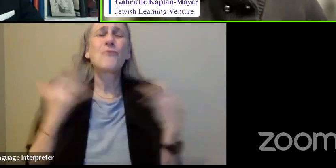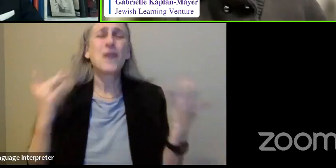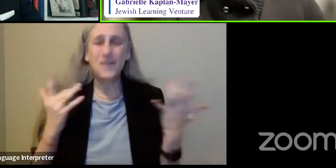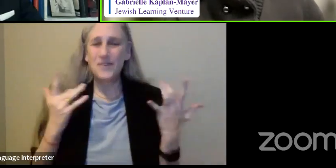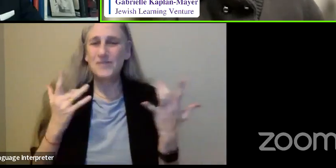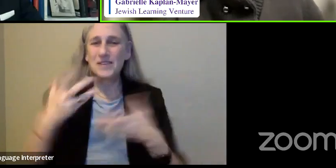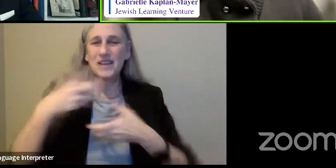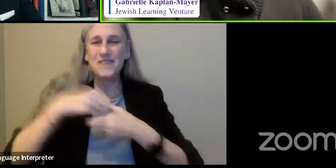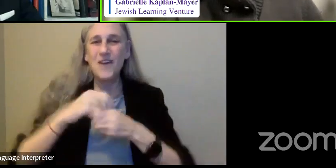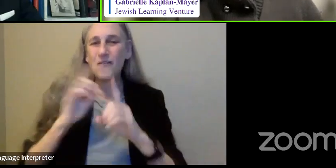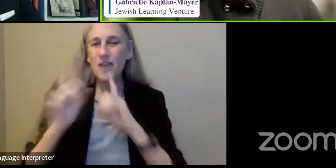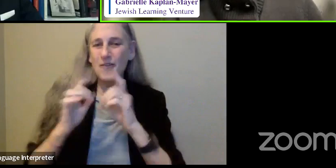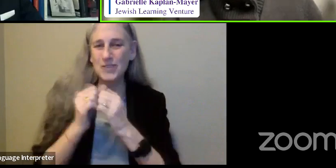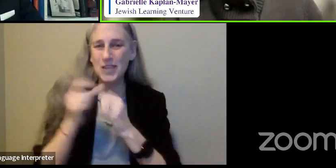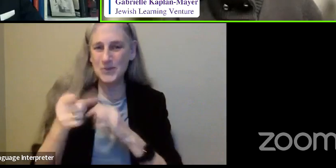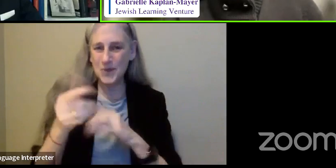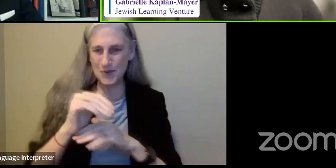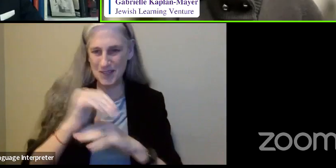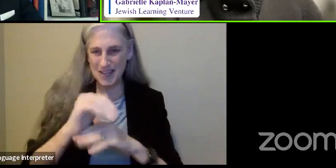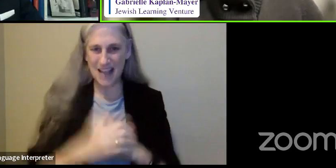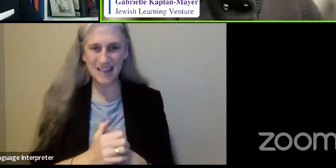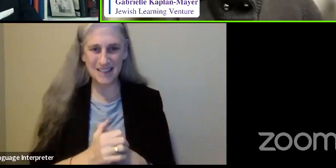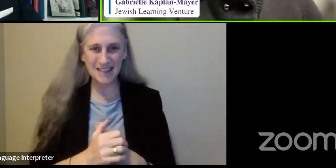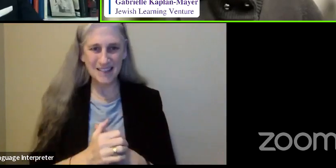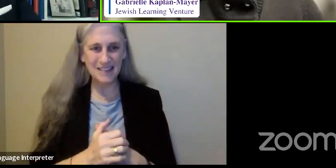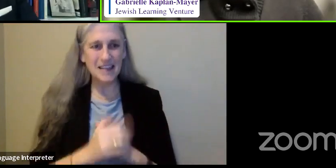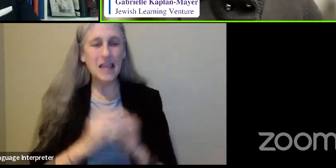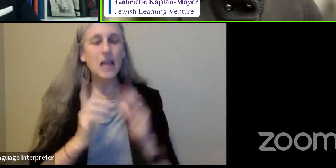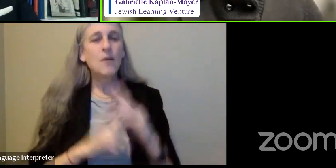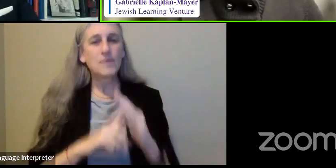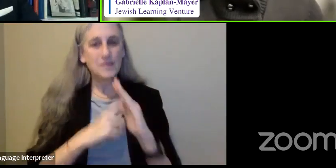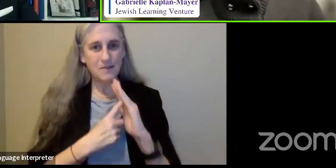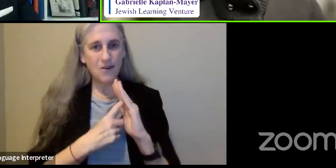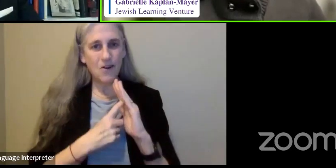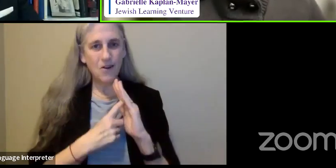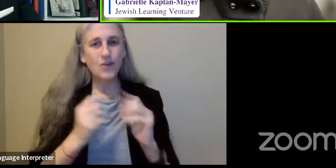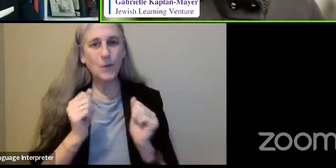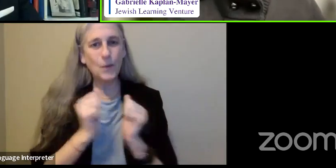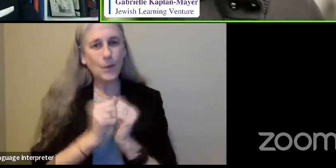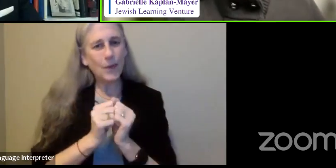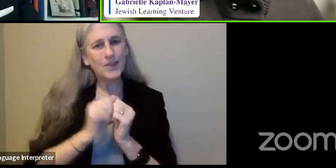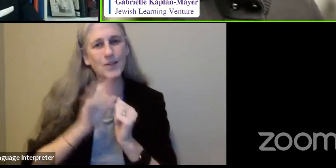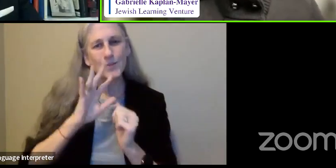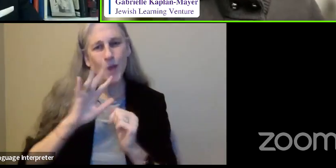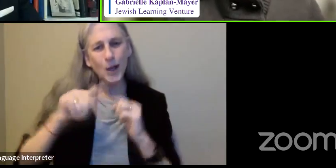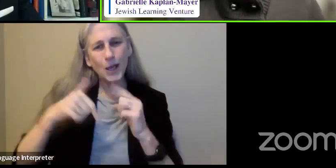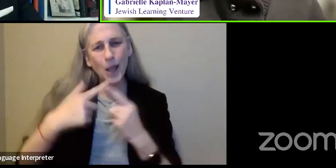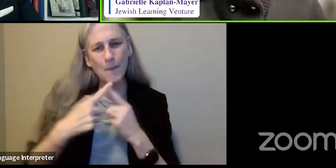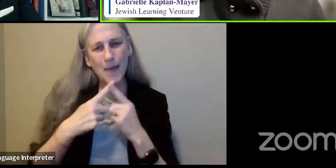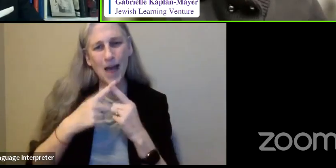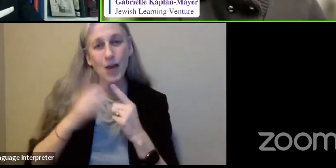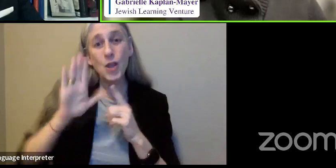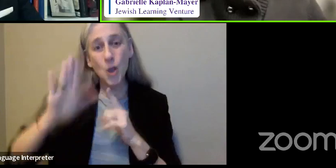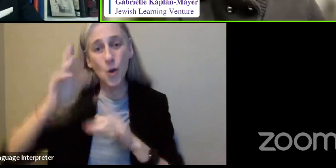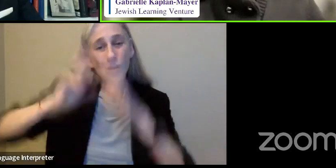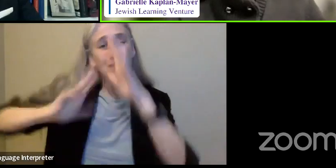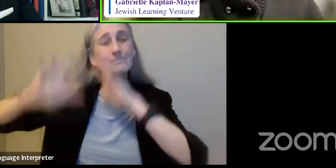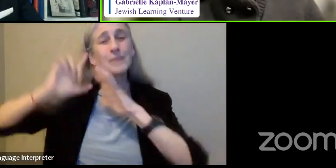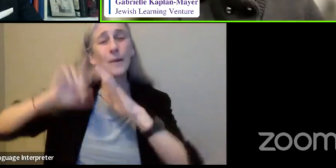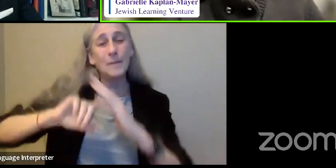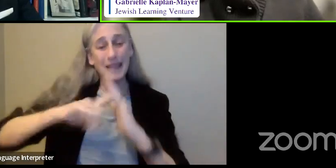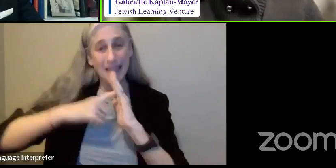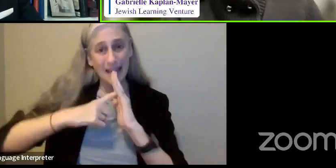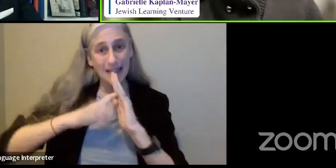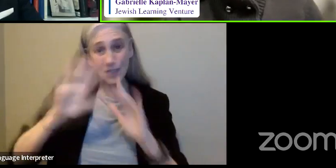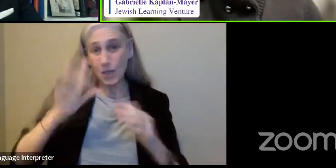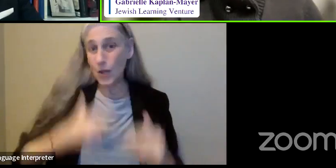conversation with you. I want to begin by talking about your beginnings. You have led a